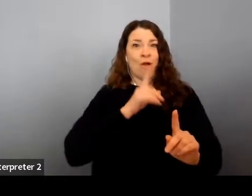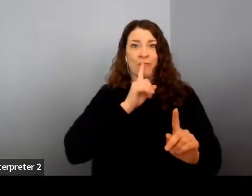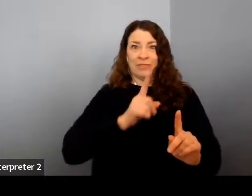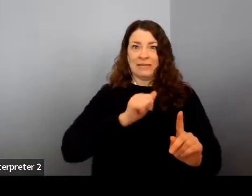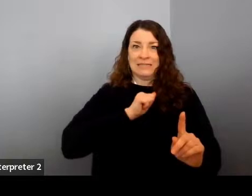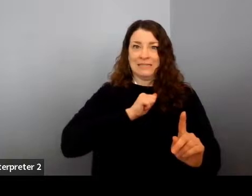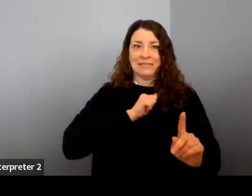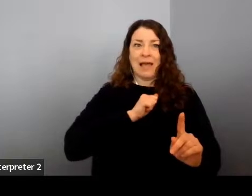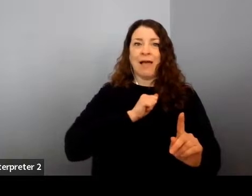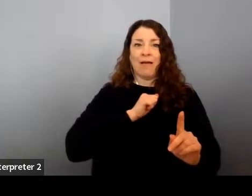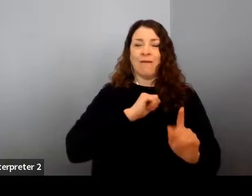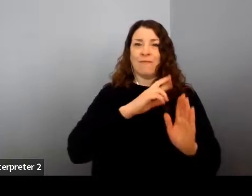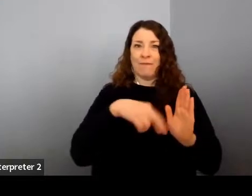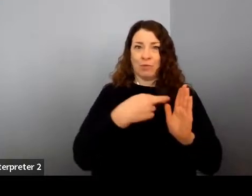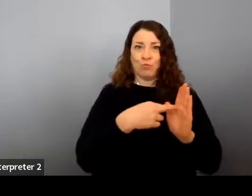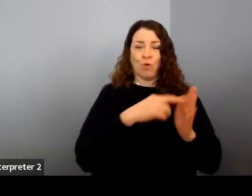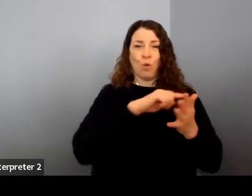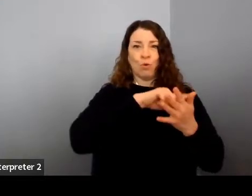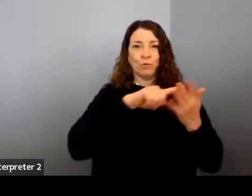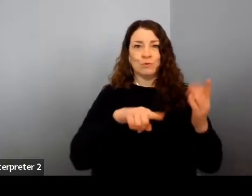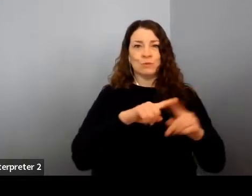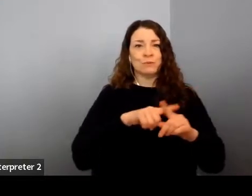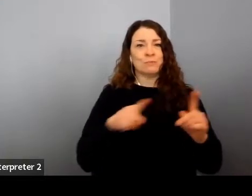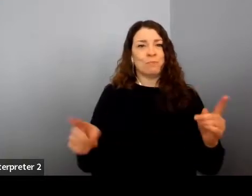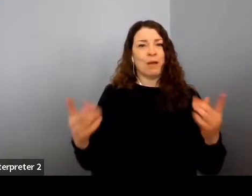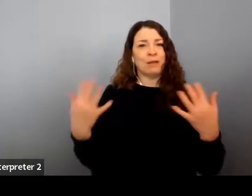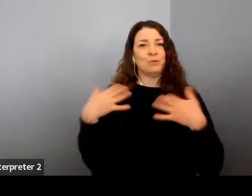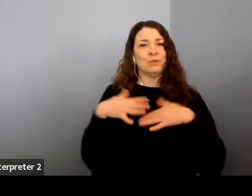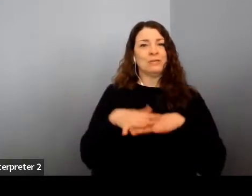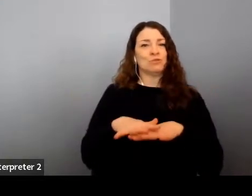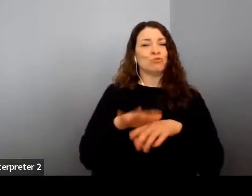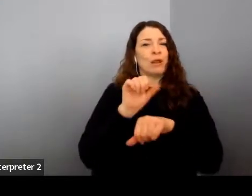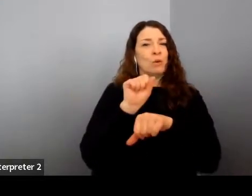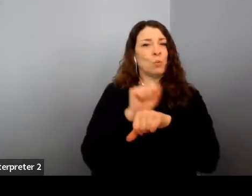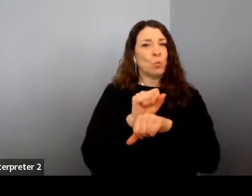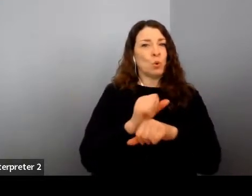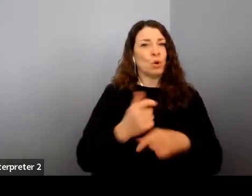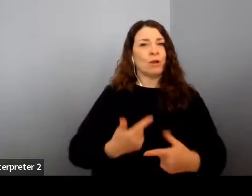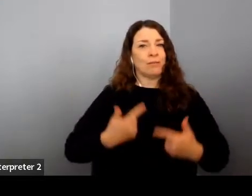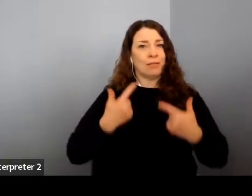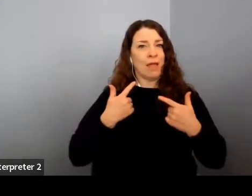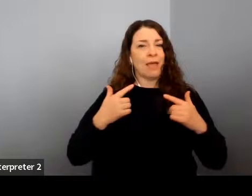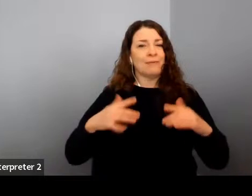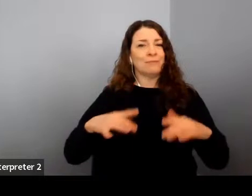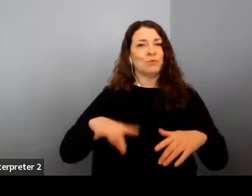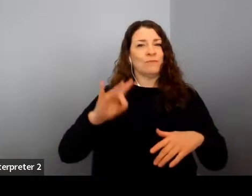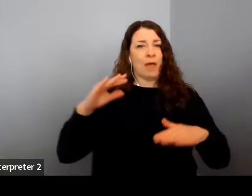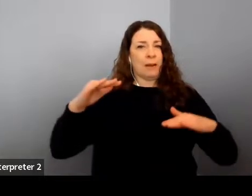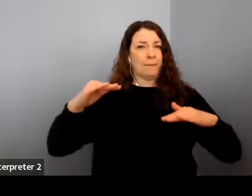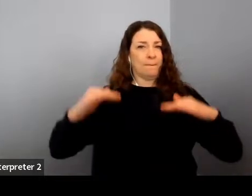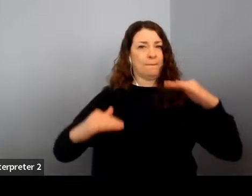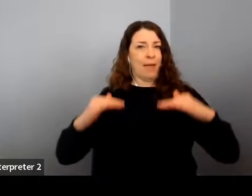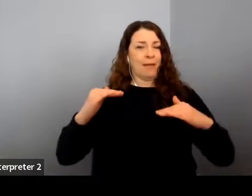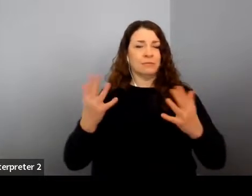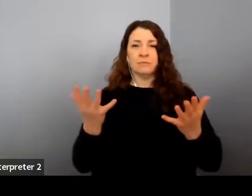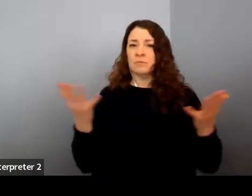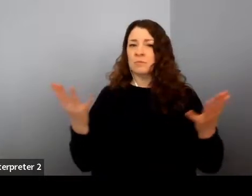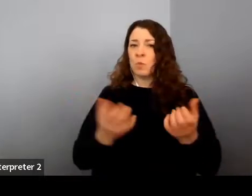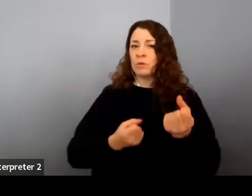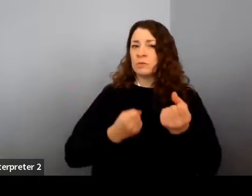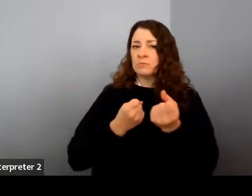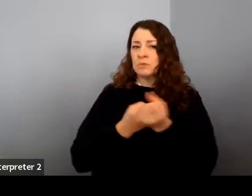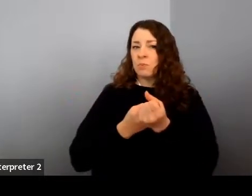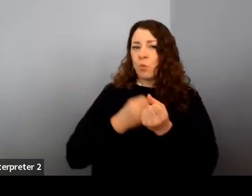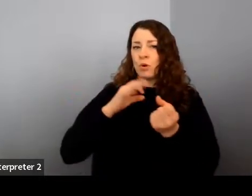the solution to the equation of integrating your work life to find a balance. So what support systems or strategies